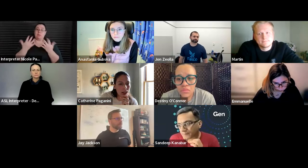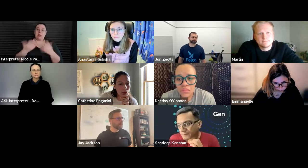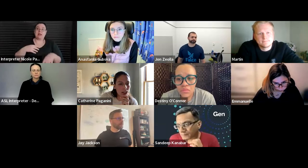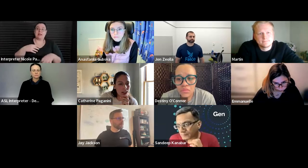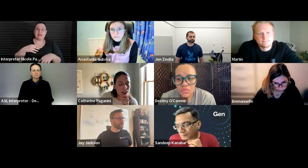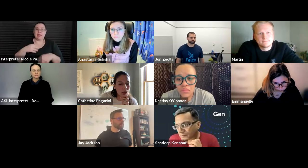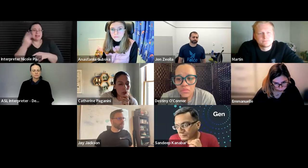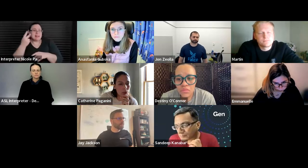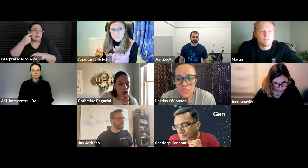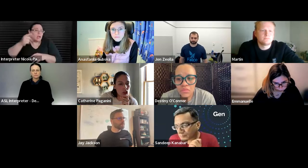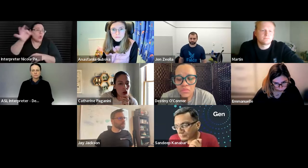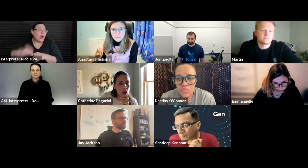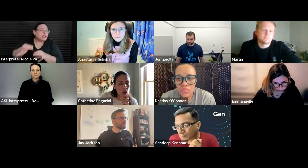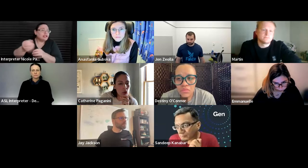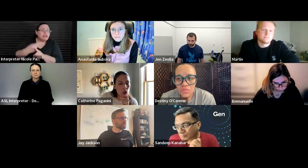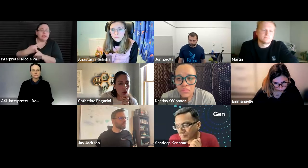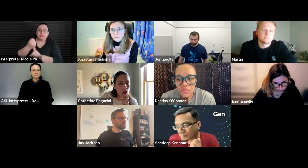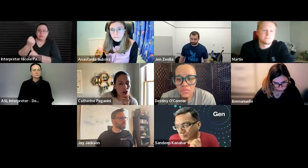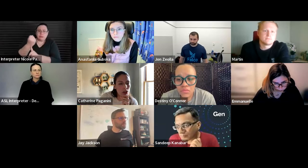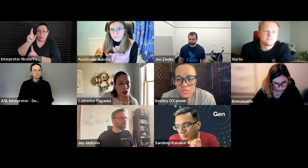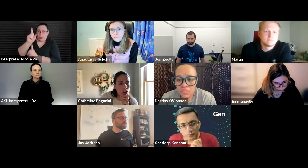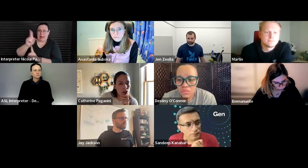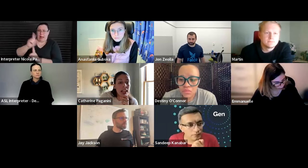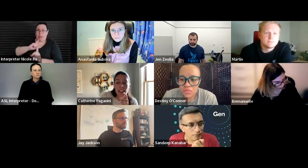when i'm done um so